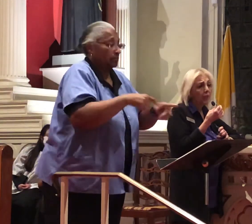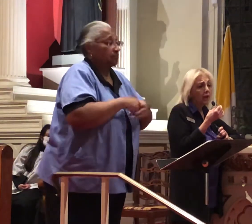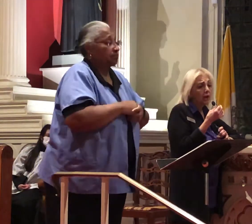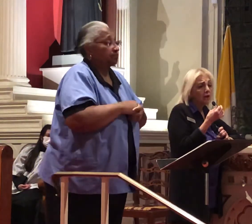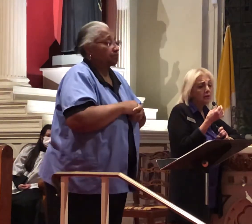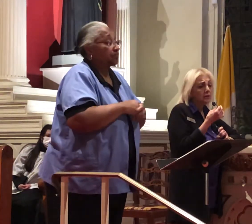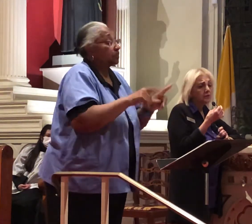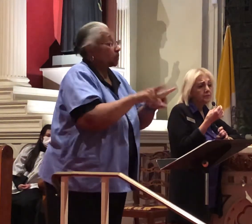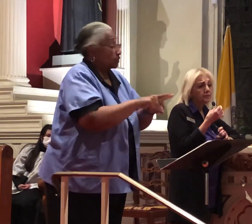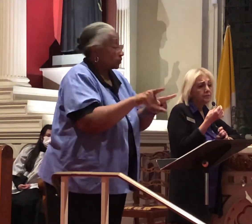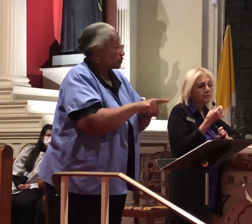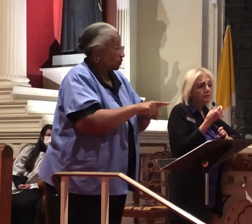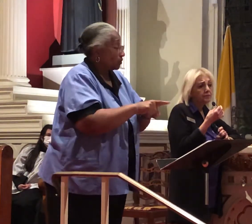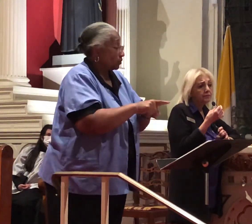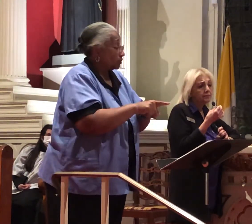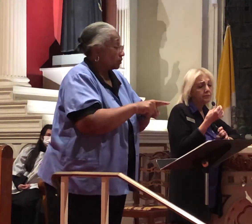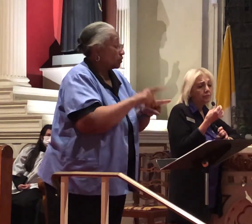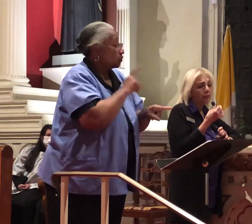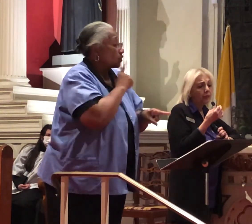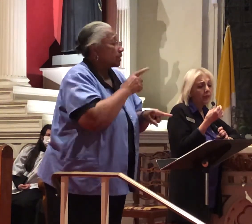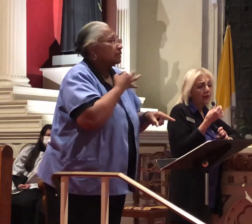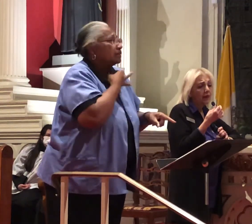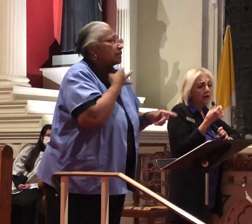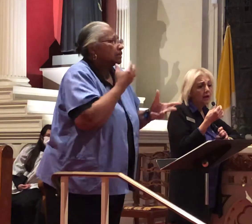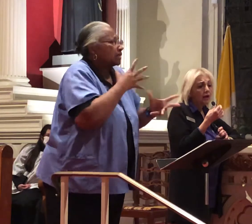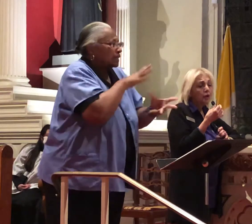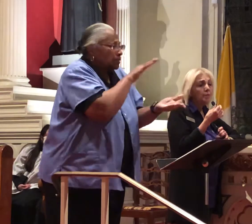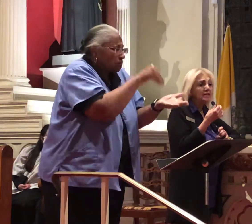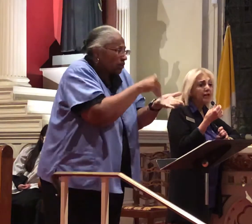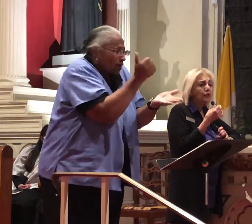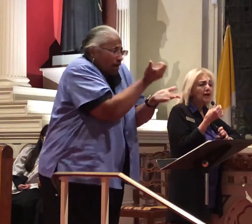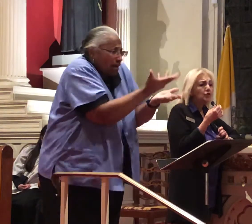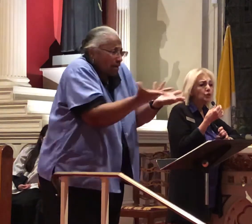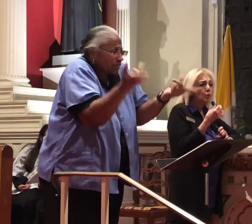and really wondering where is God in all this